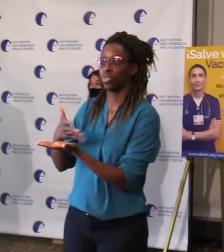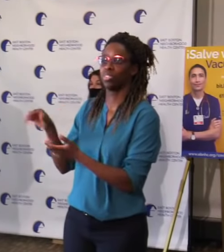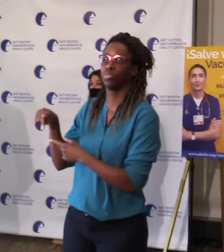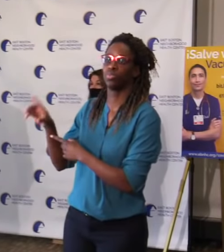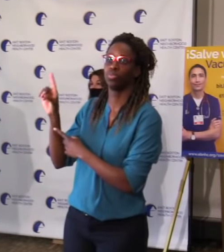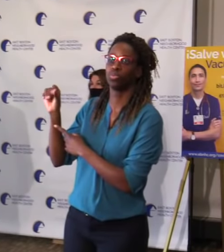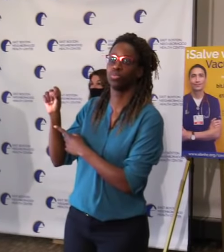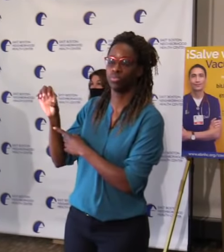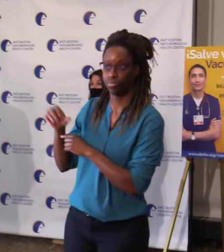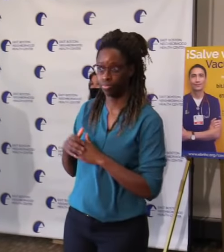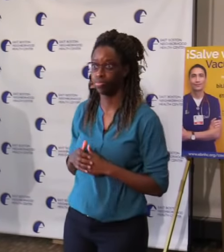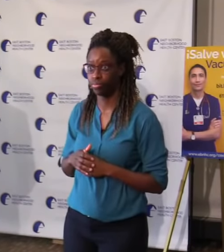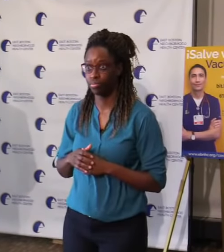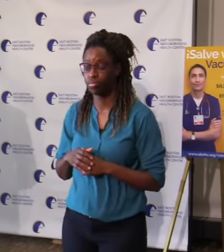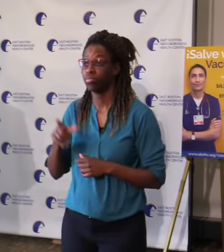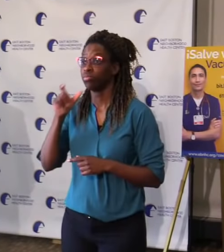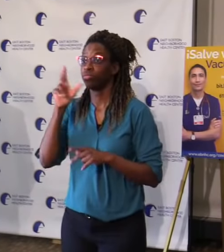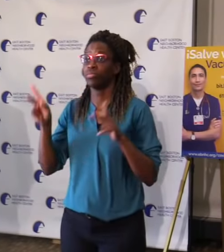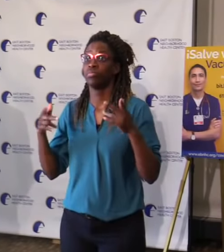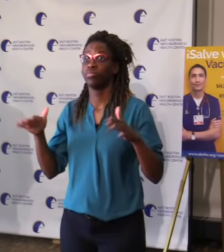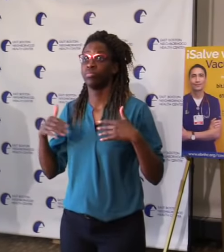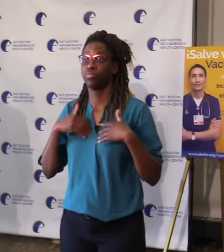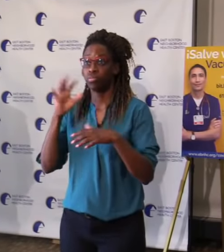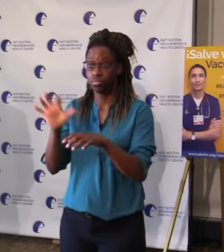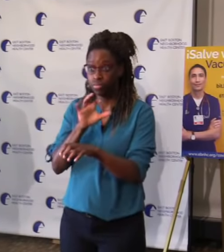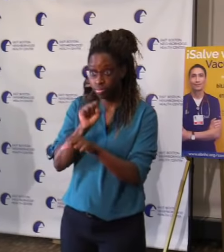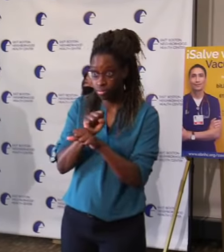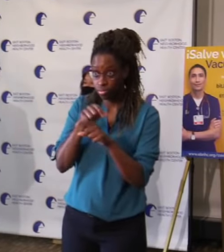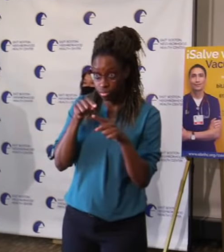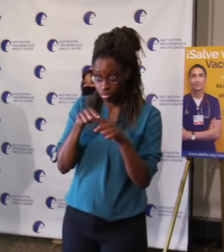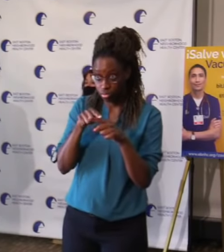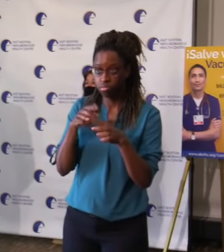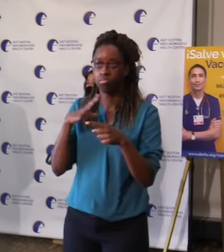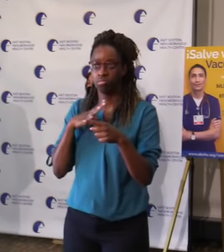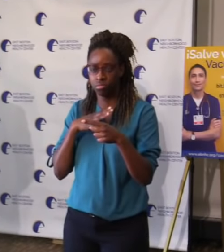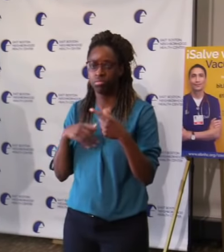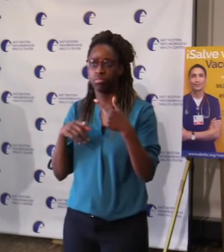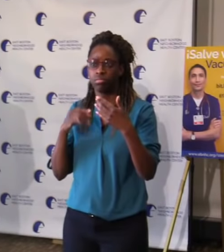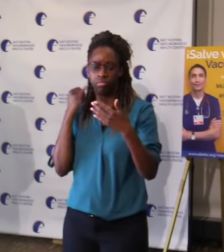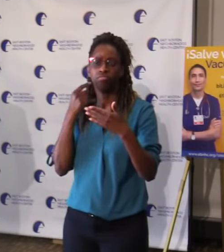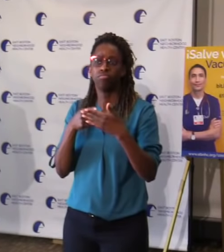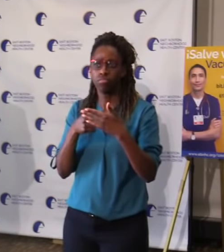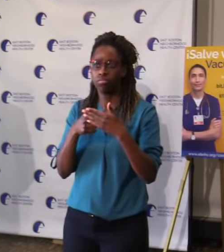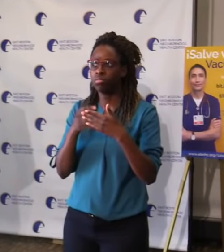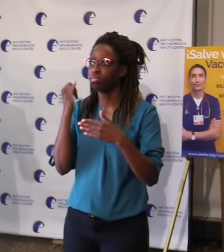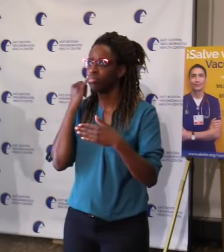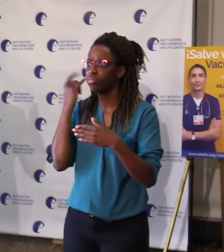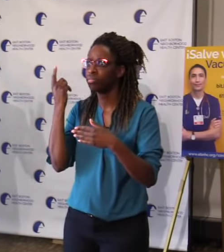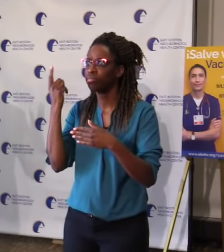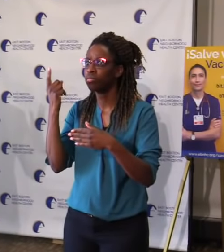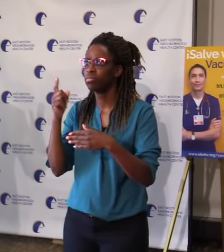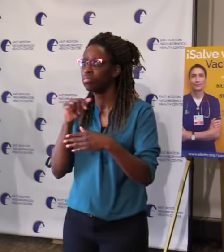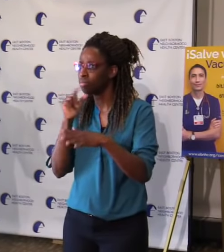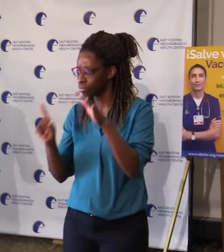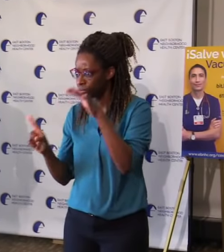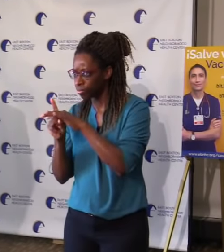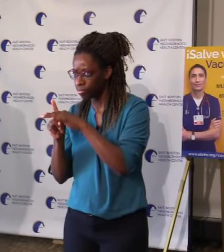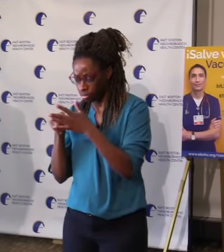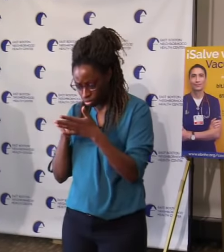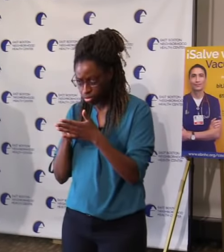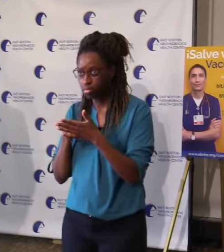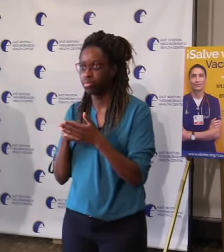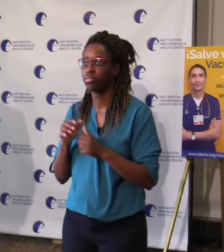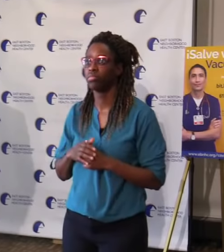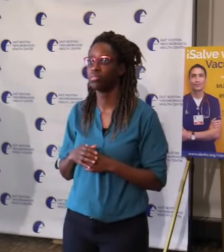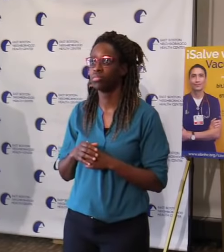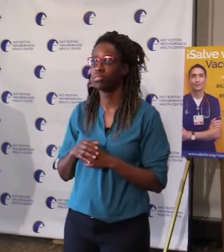seeing something on their phone or in their email or a text message or something else in social media that says, oh my, I